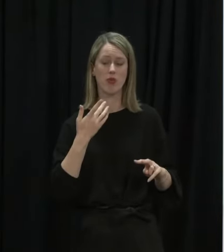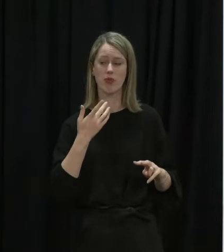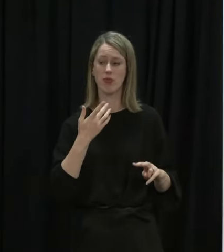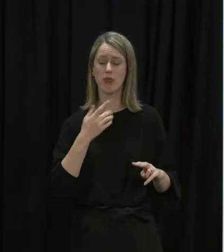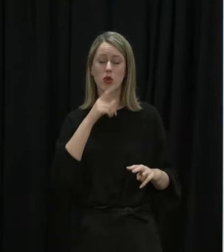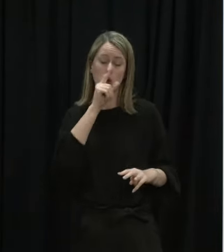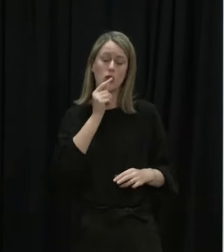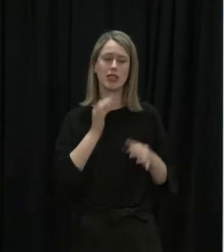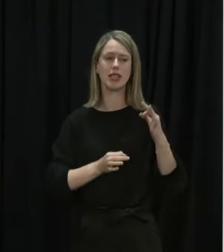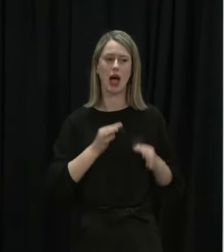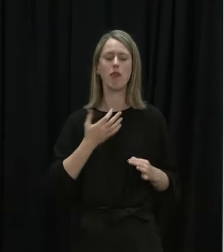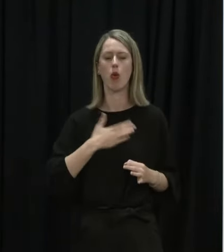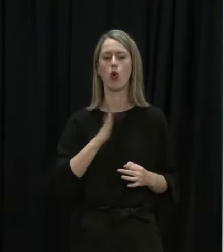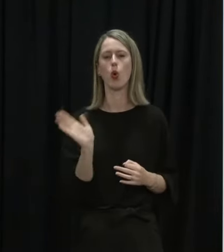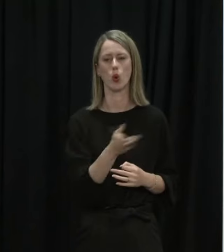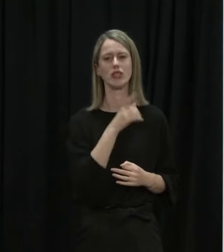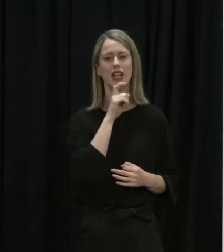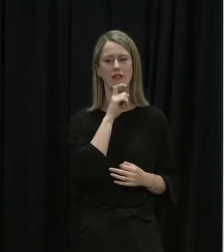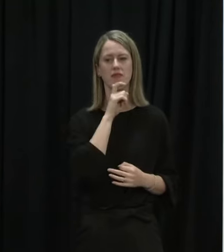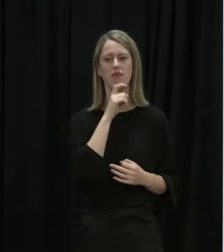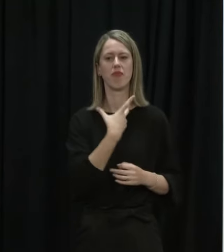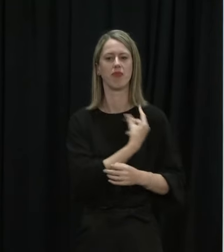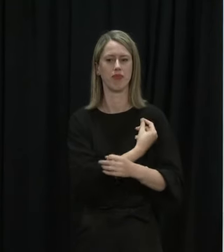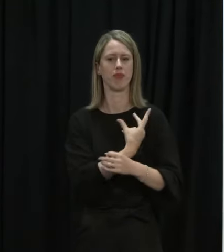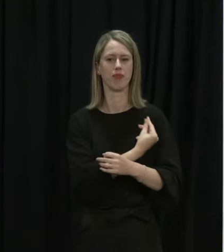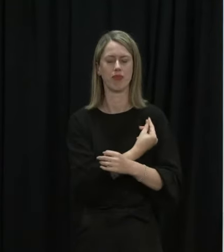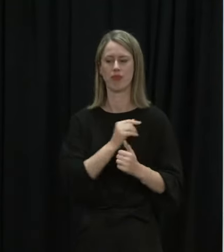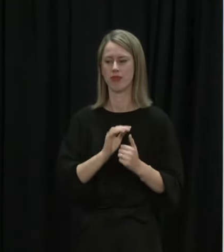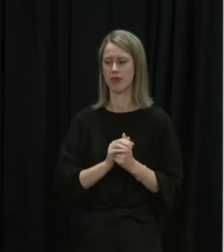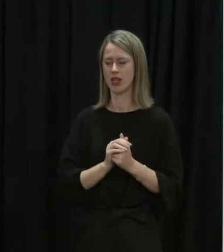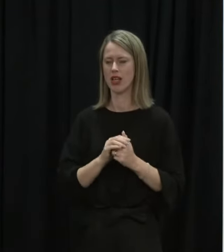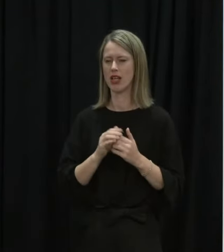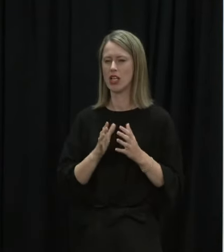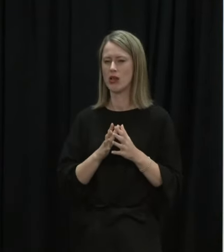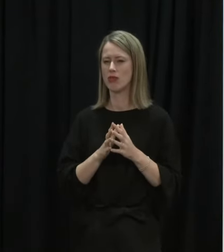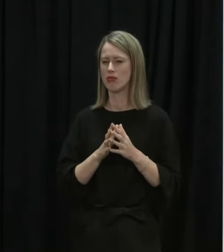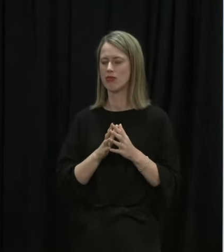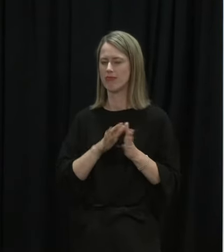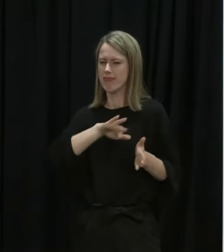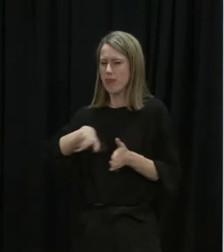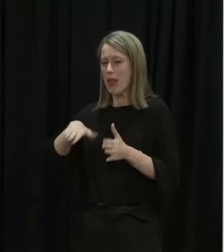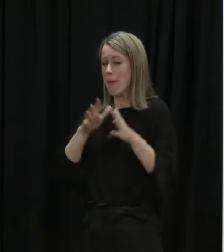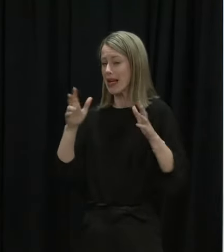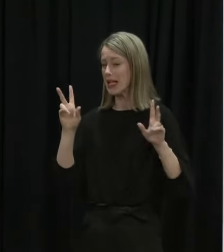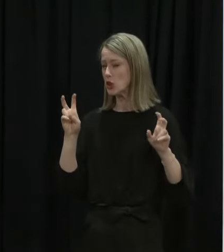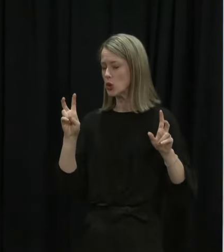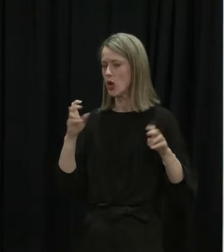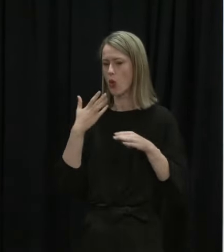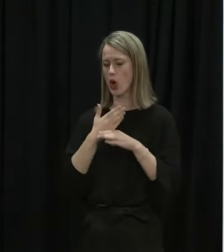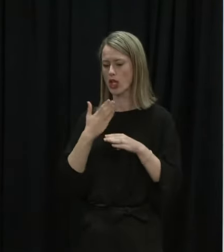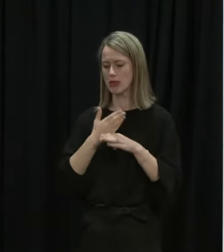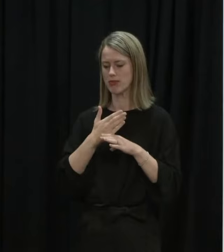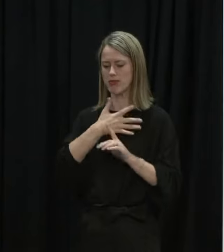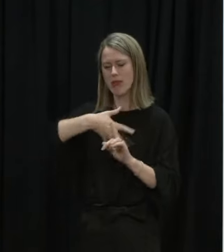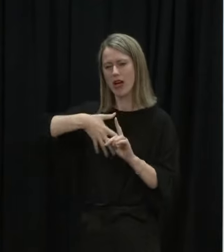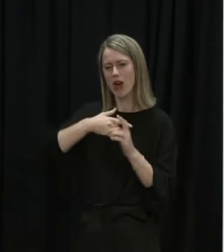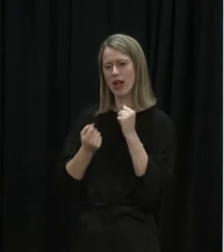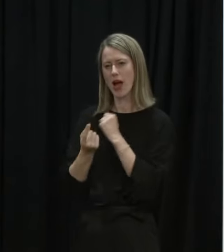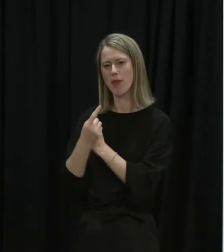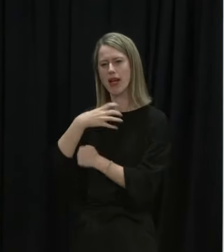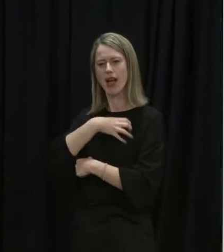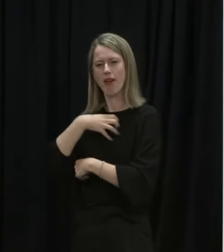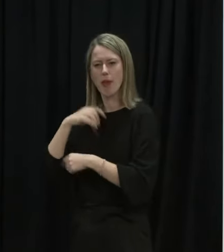you deciding that you wanted all of your staff to be vaccinated in terms of the broader issue work's been going on between government